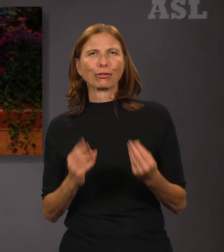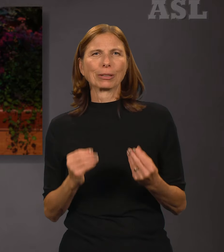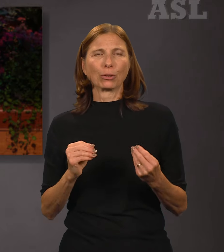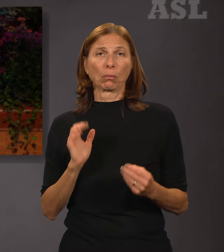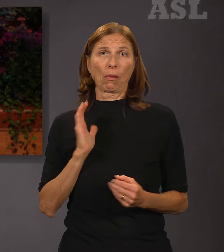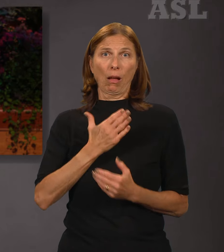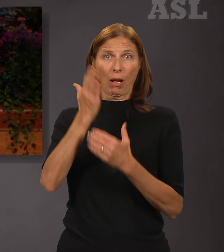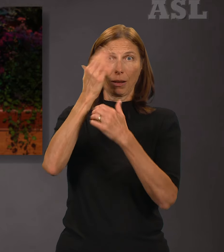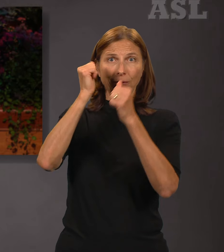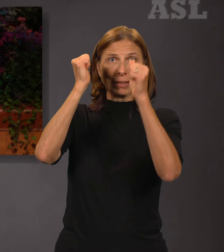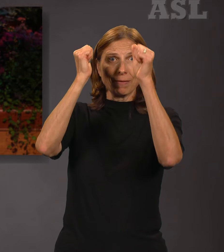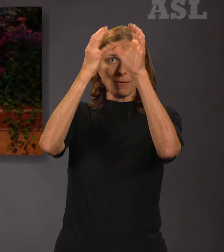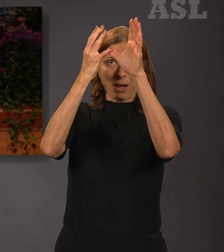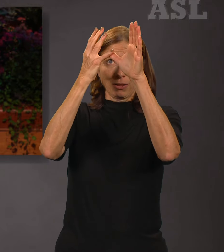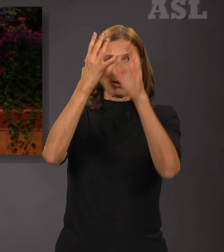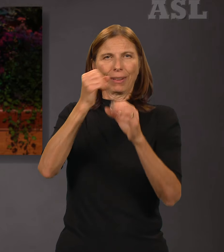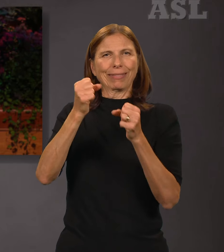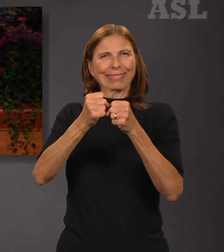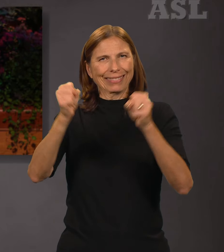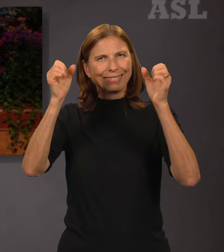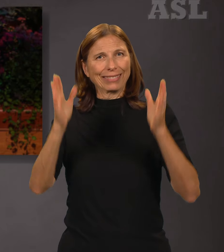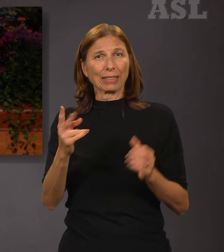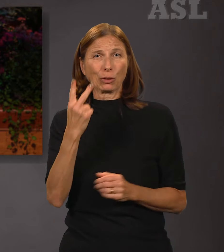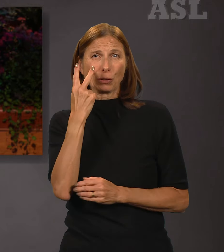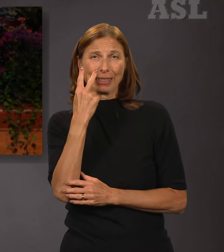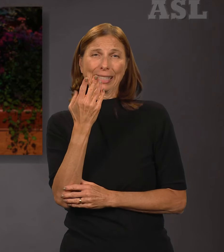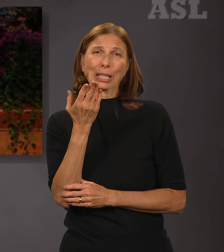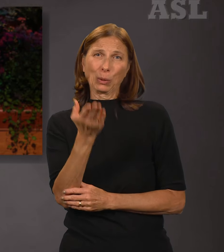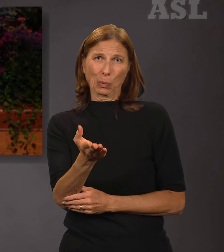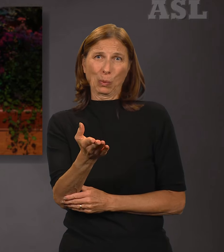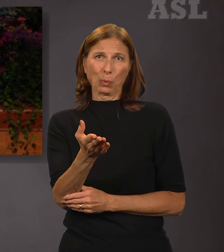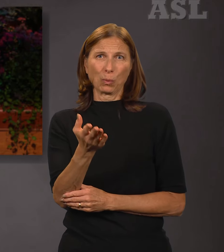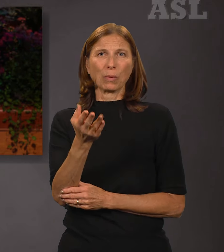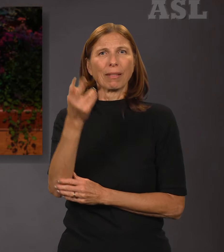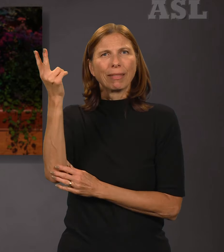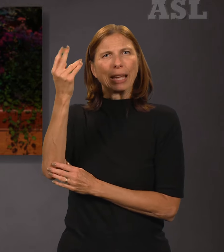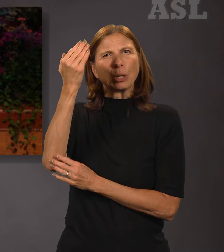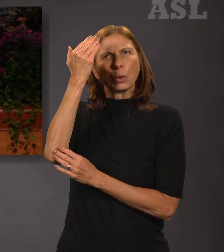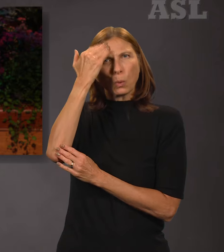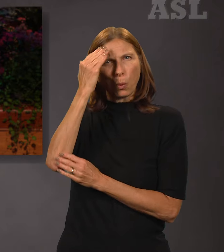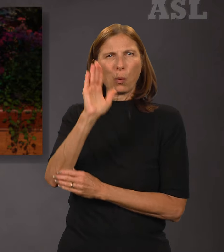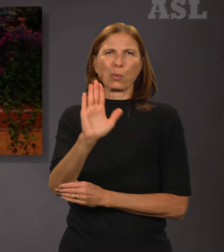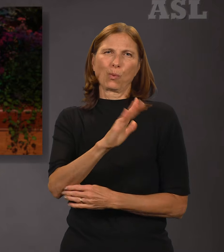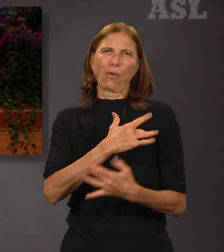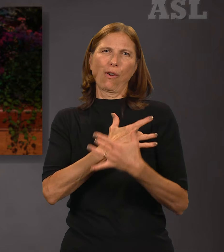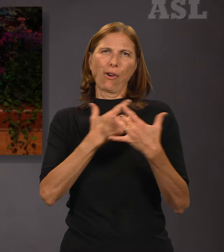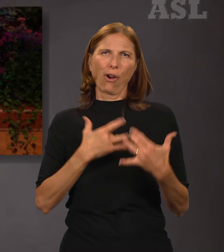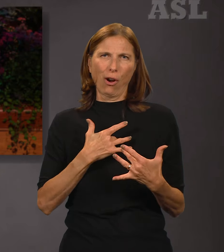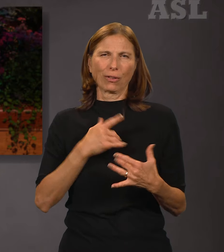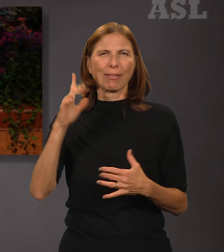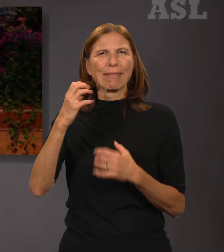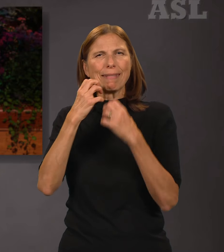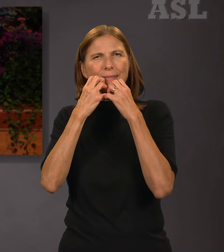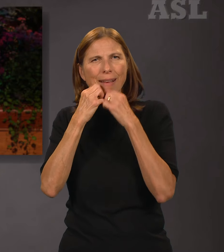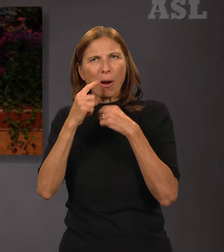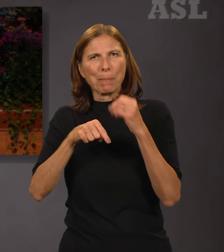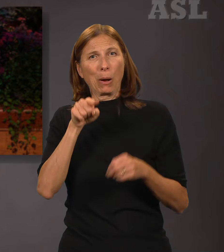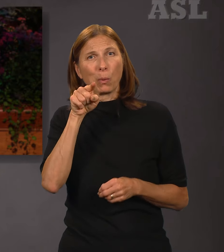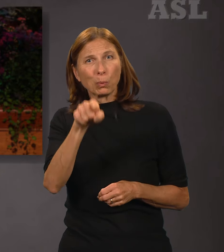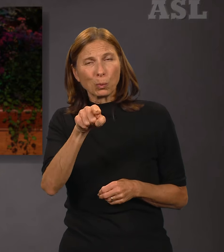Our Heavenly Father and Savior see you. They know your heart. They care about what you care about, including those you